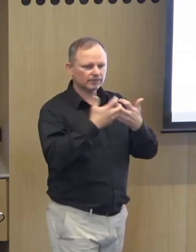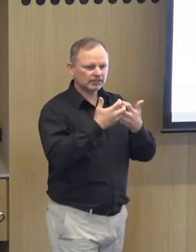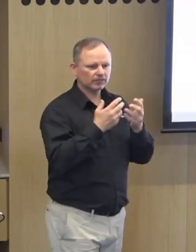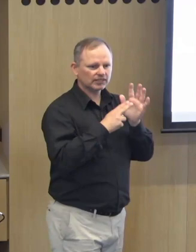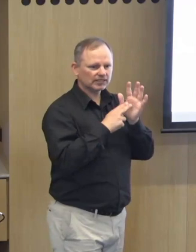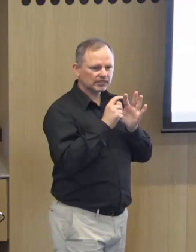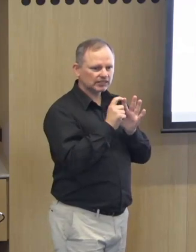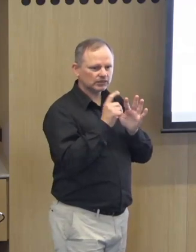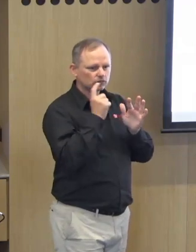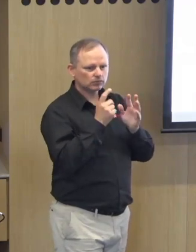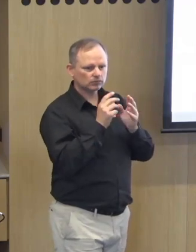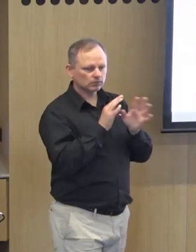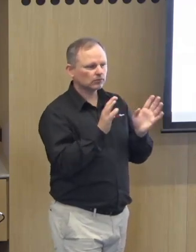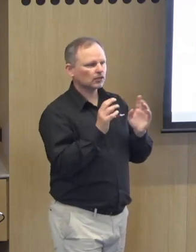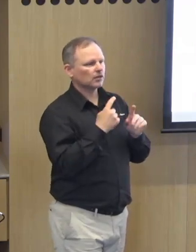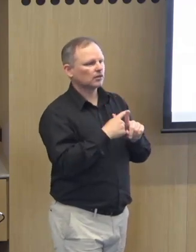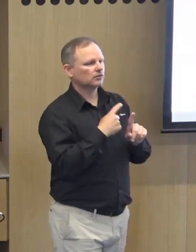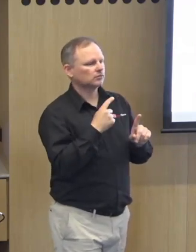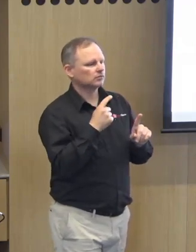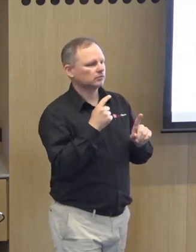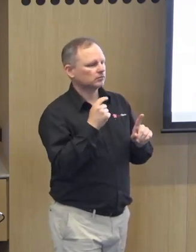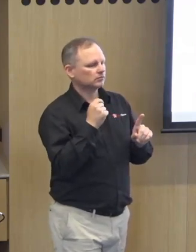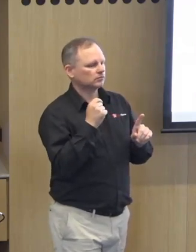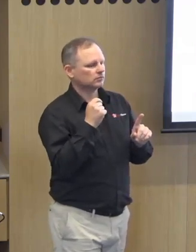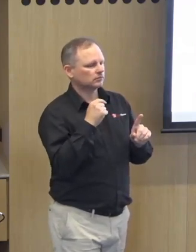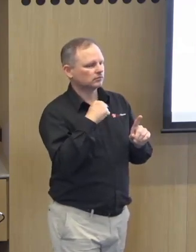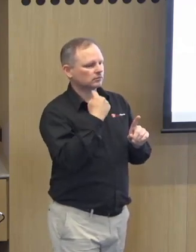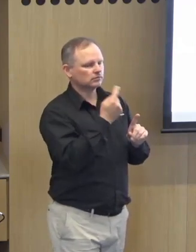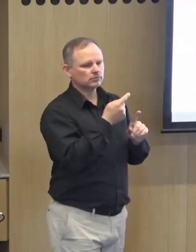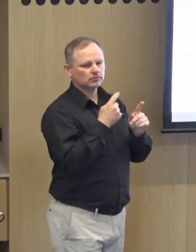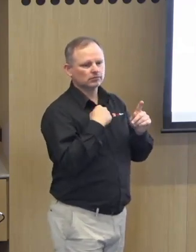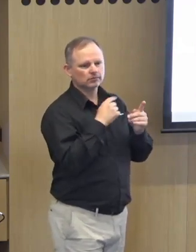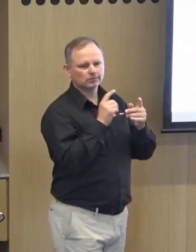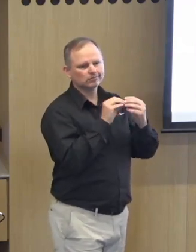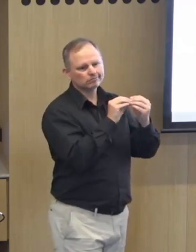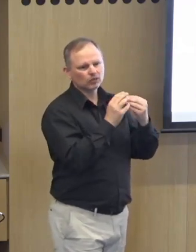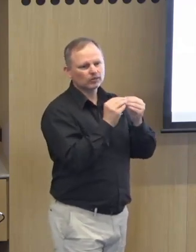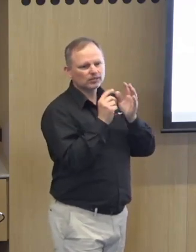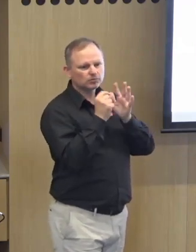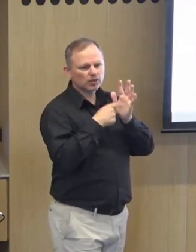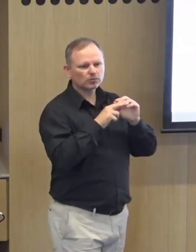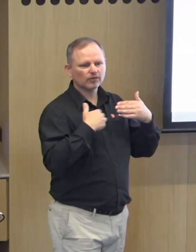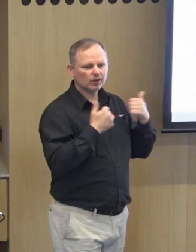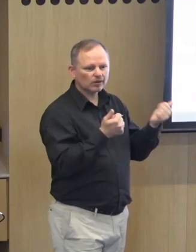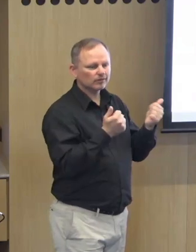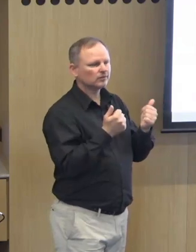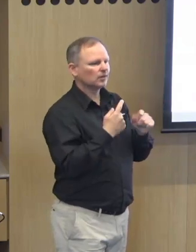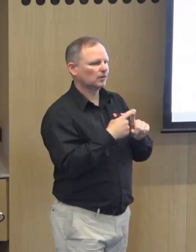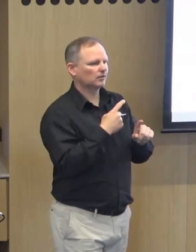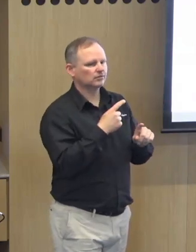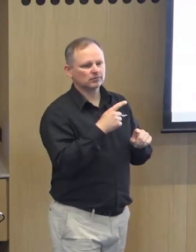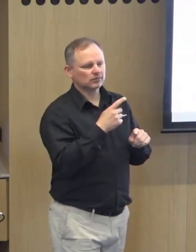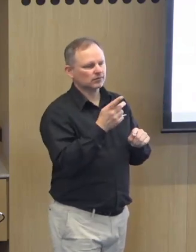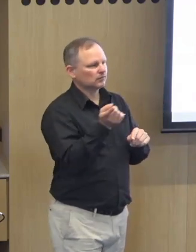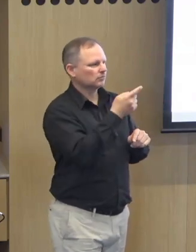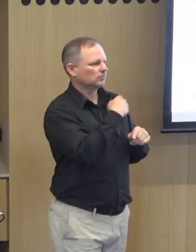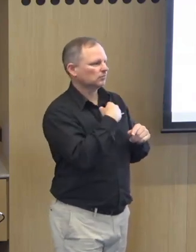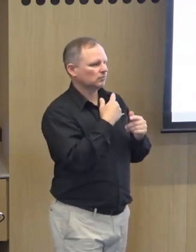to validate it we support it with lots of evidence um that we'll then be reaching out to all the necessary groups much like you mentioned brent so that we can get that proper